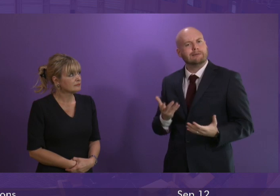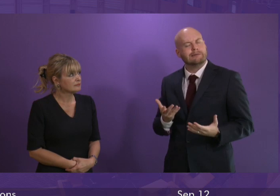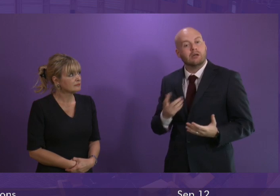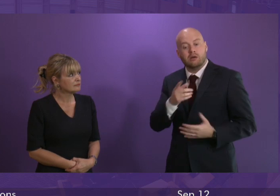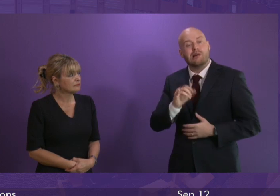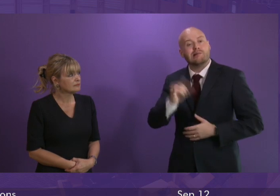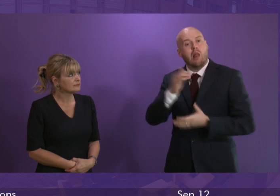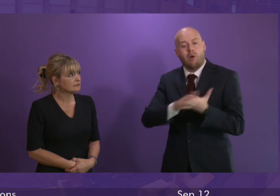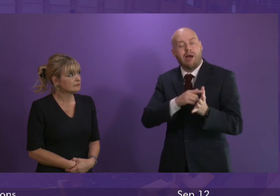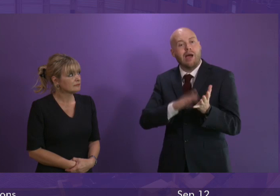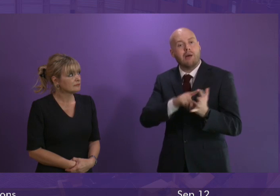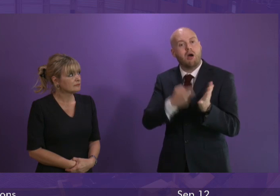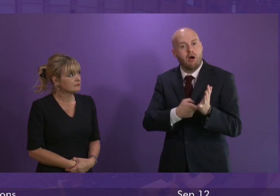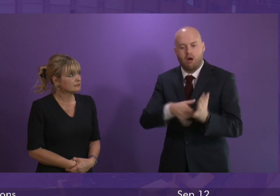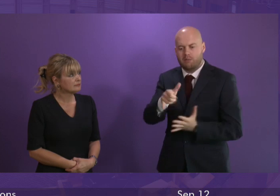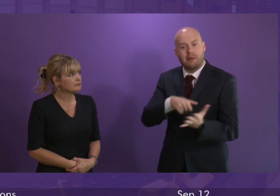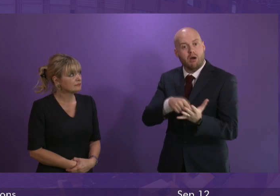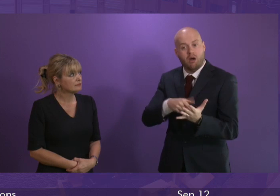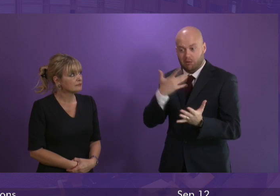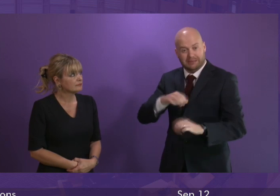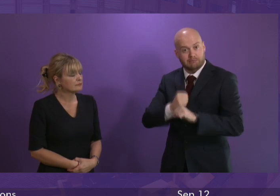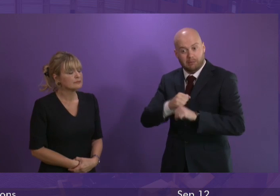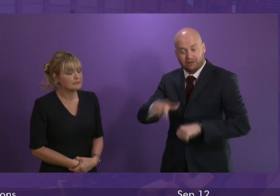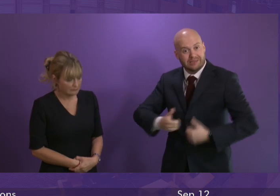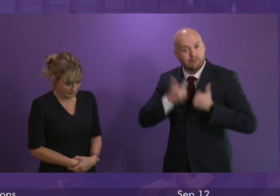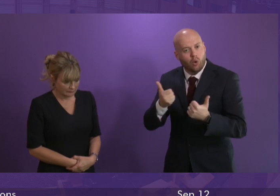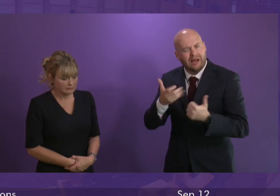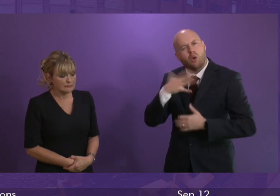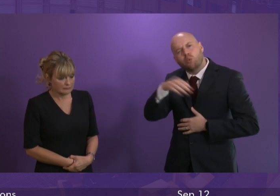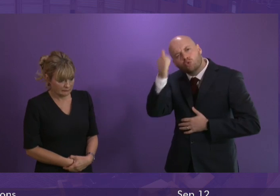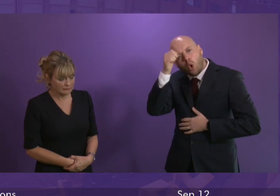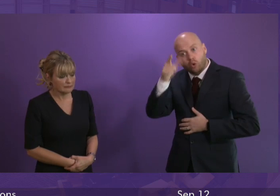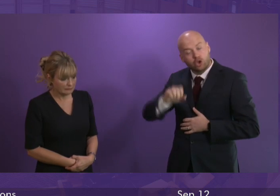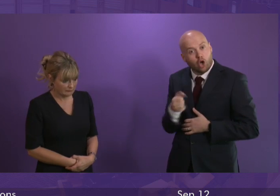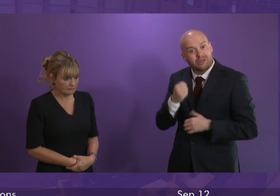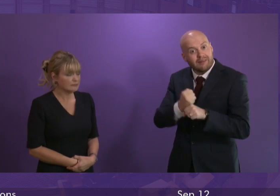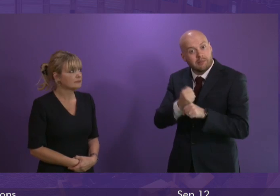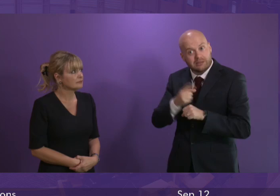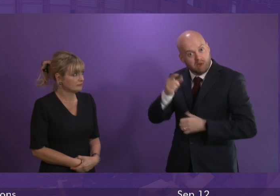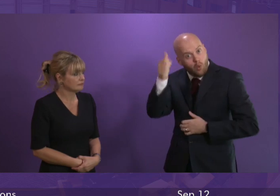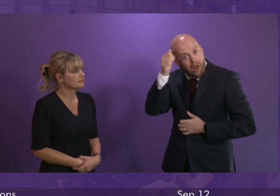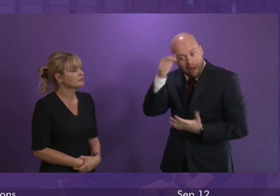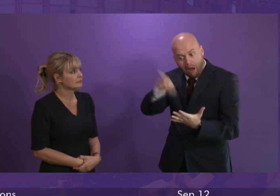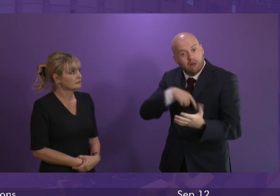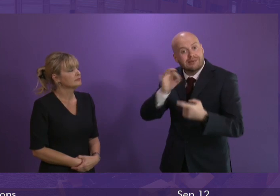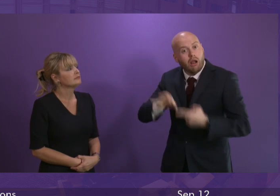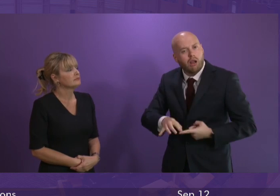that were published this morning were new to the Scottish Government and if so what new measures she is putting in place to